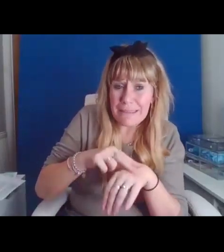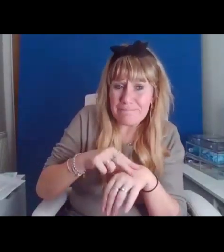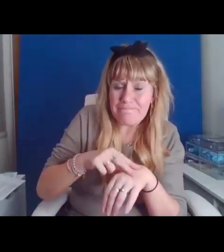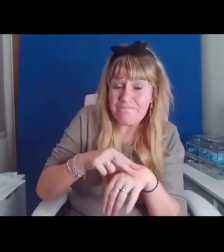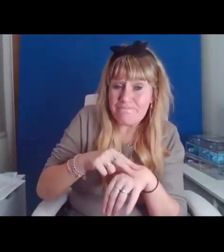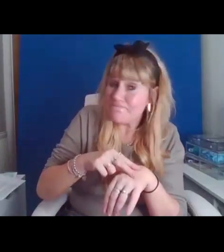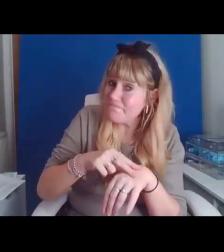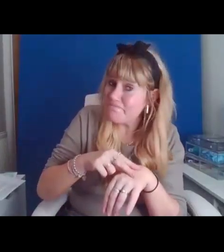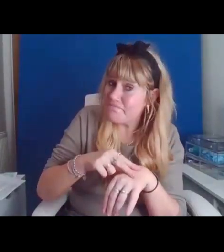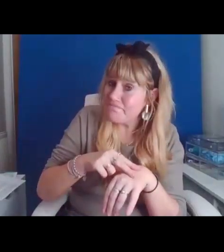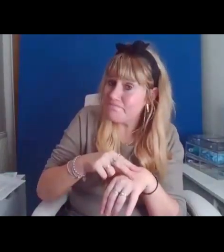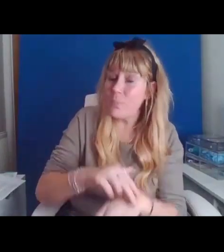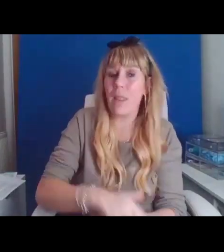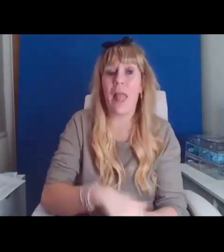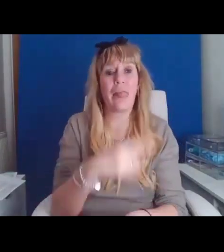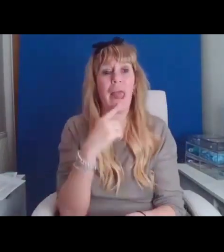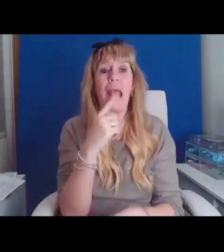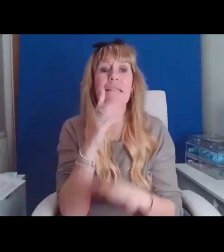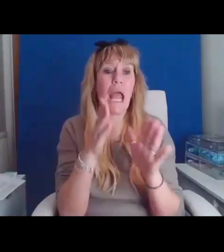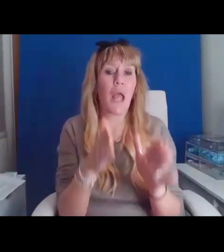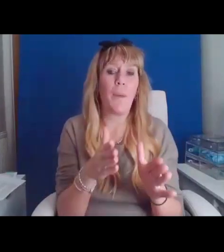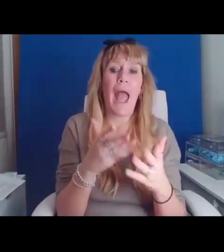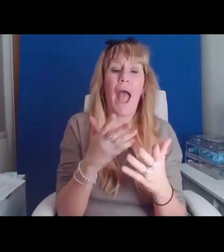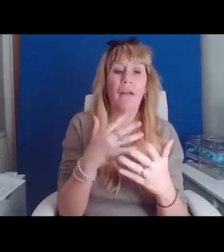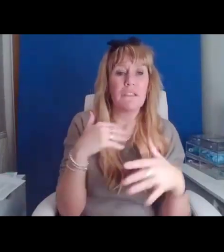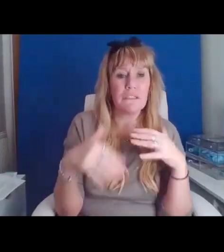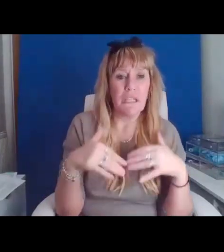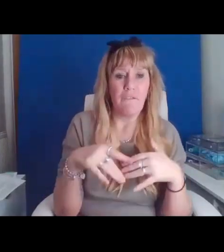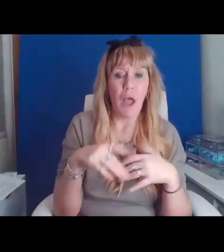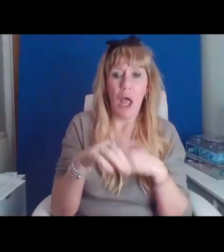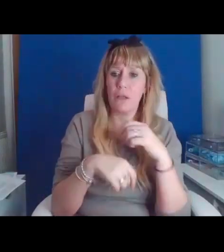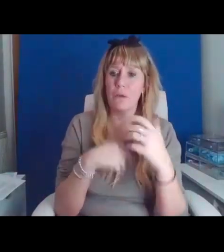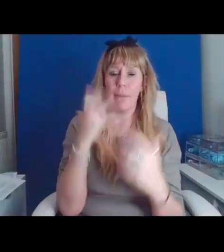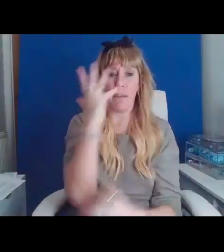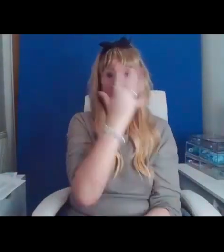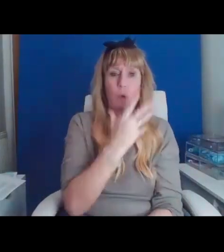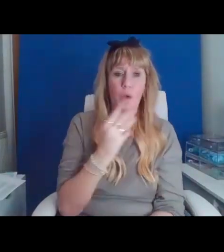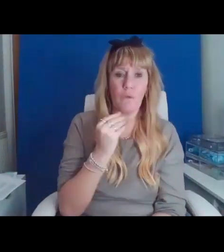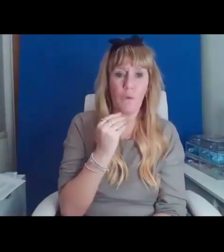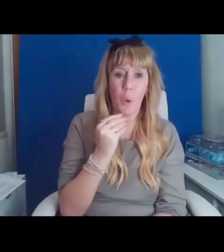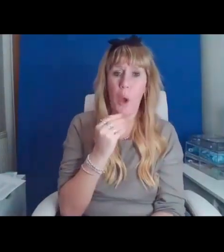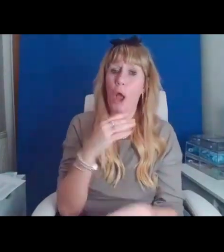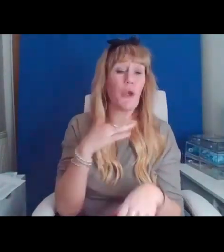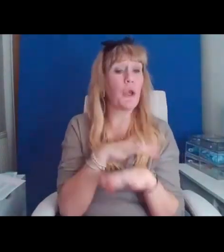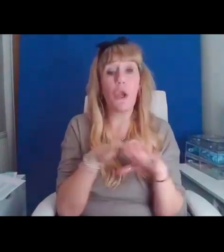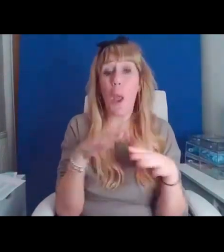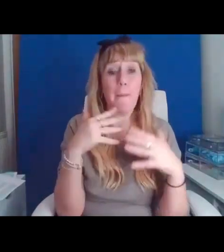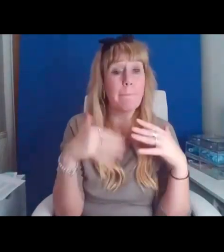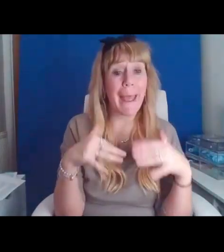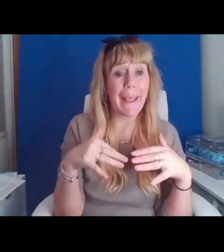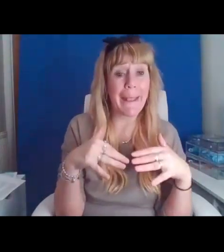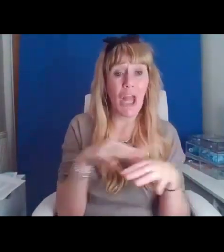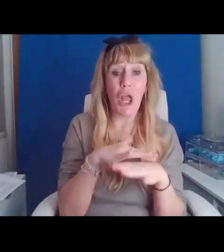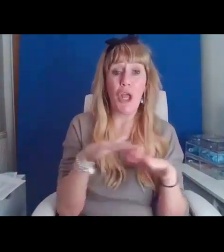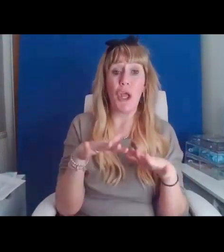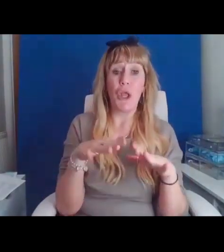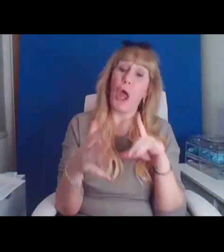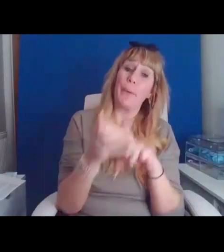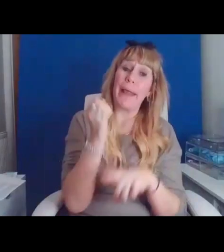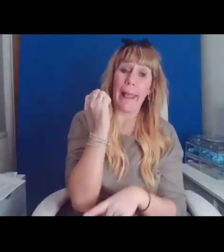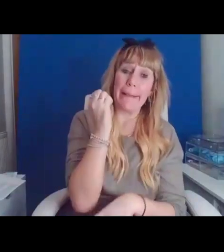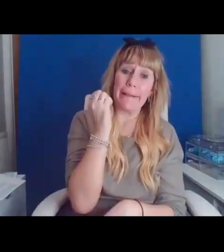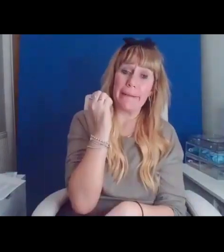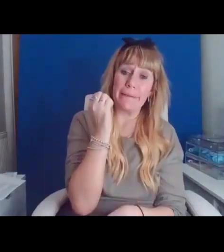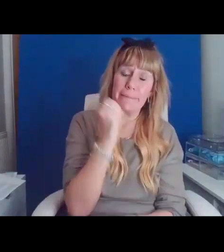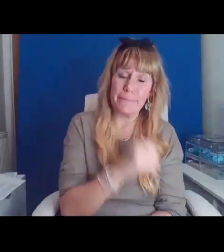They say we have to suffer to be beautiful. No pain, no gain. So sometimes we just have to put up with the side